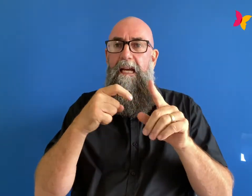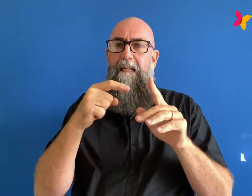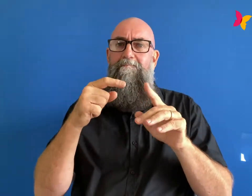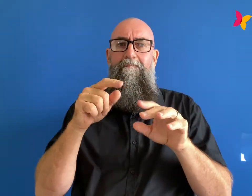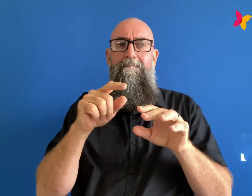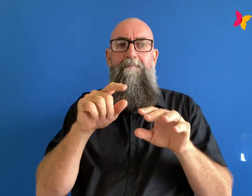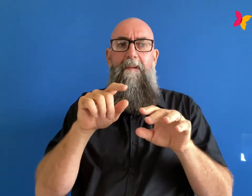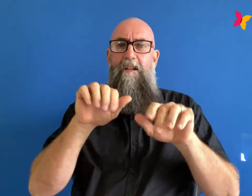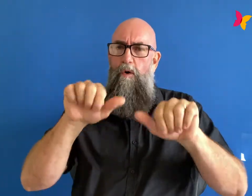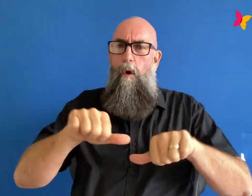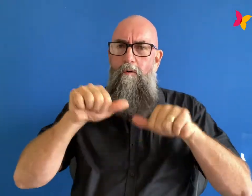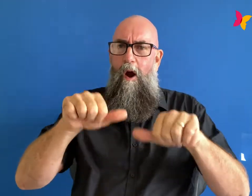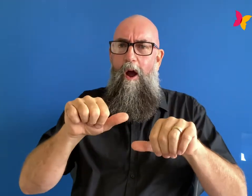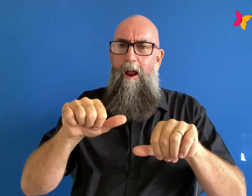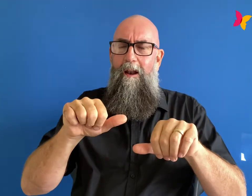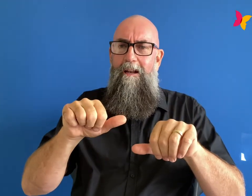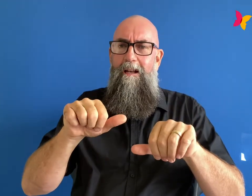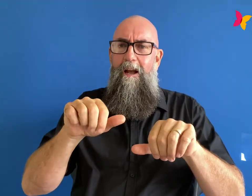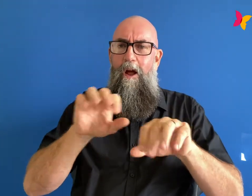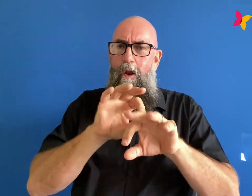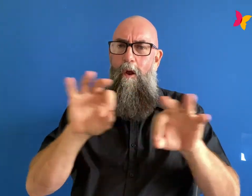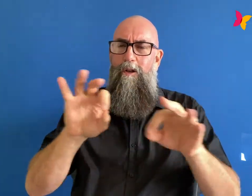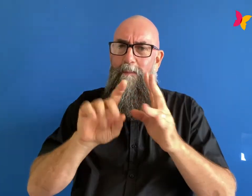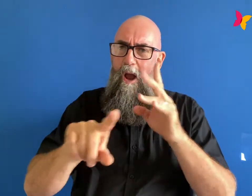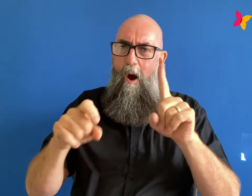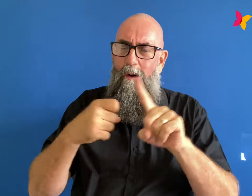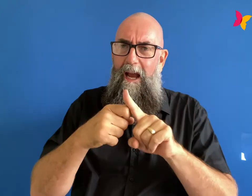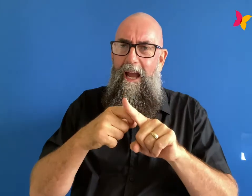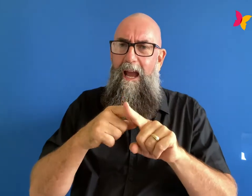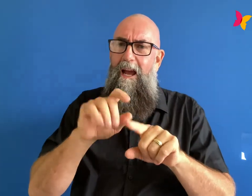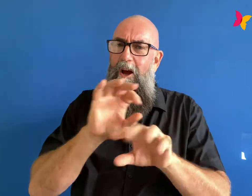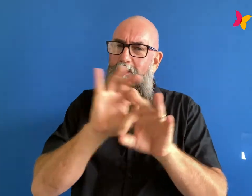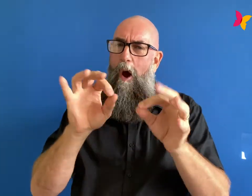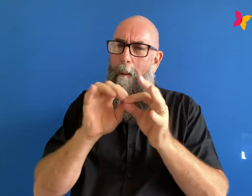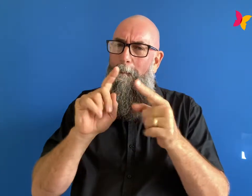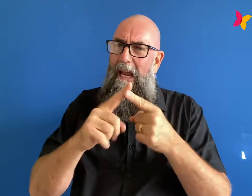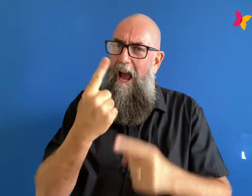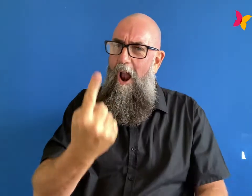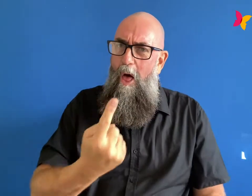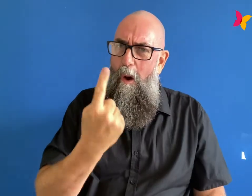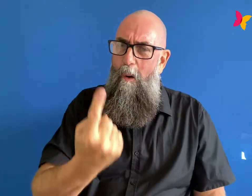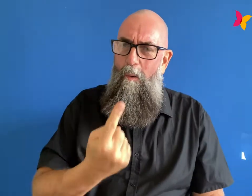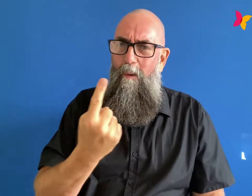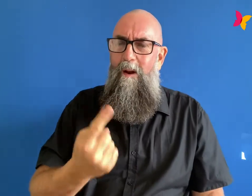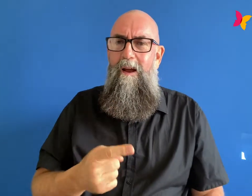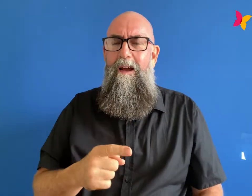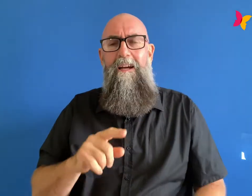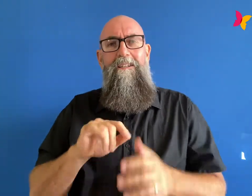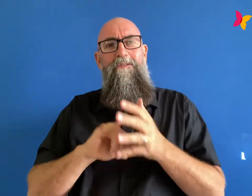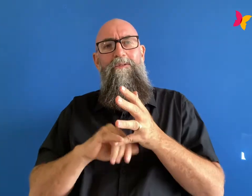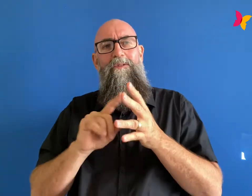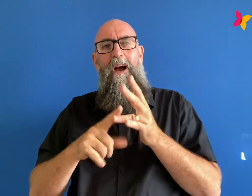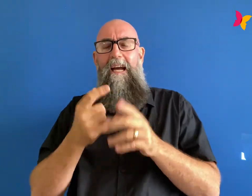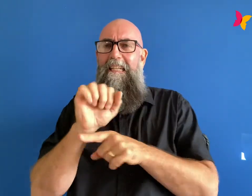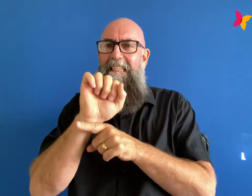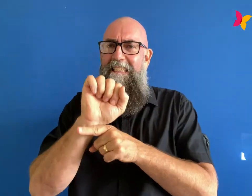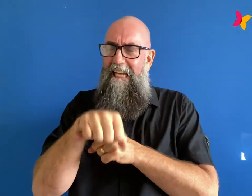alone and in some ways i think that sums up what we've tried to do over this last six episodes of this series